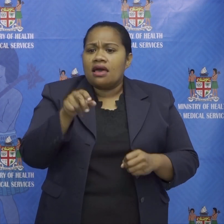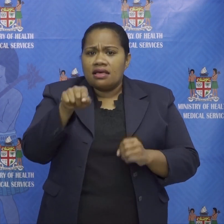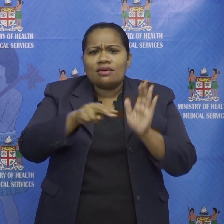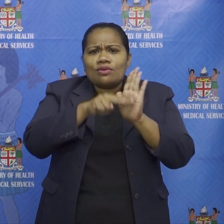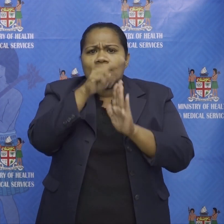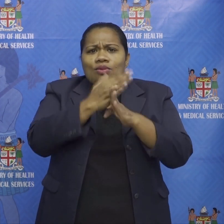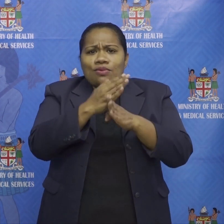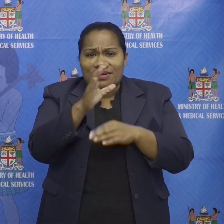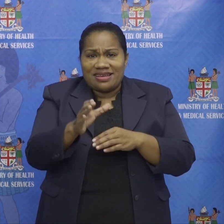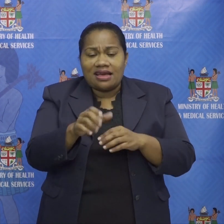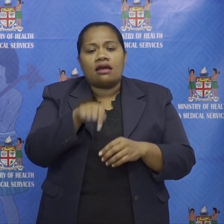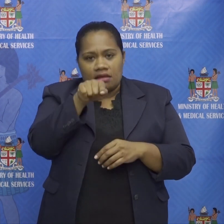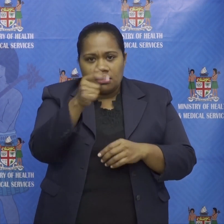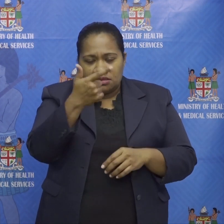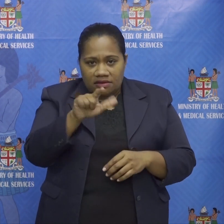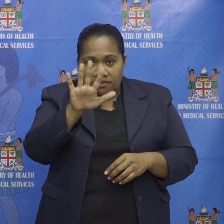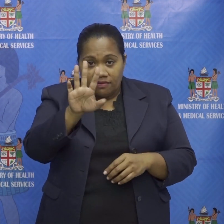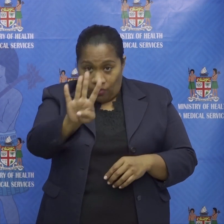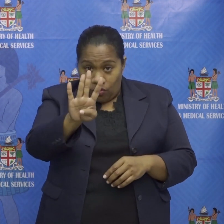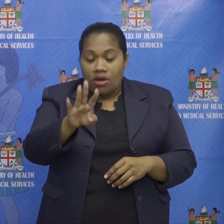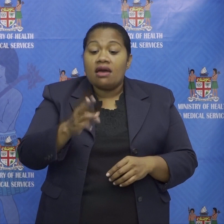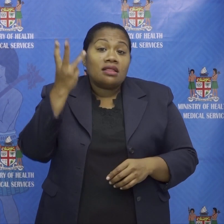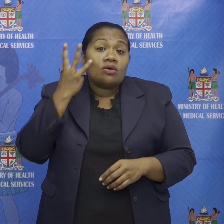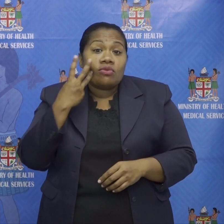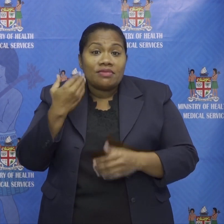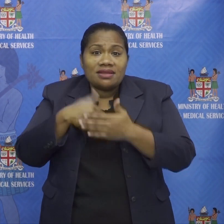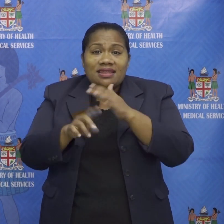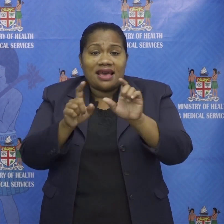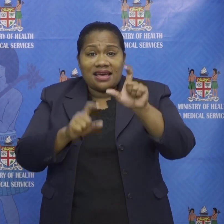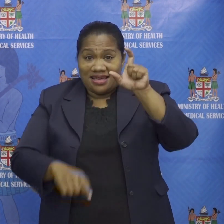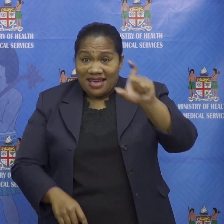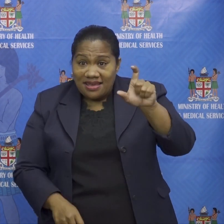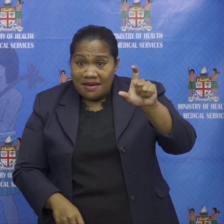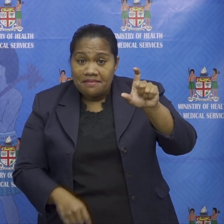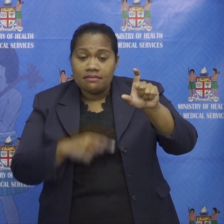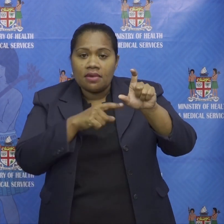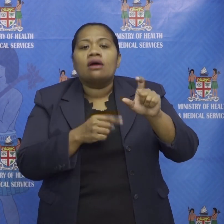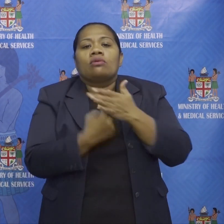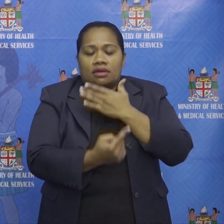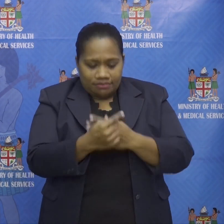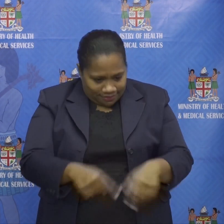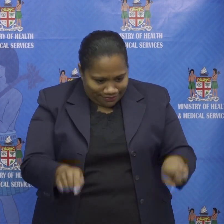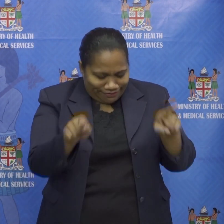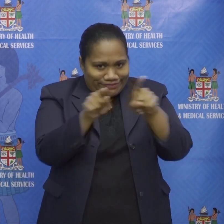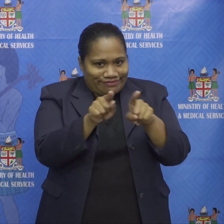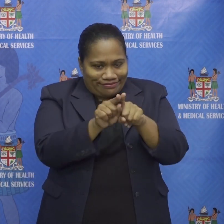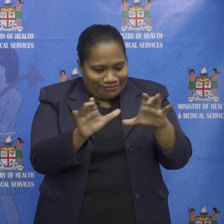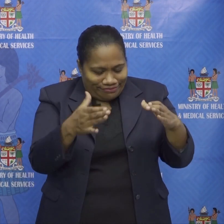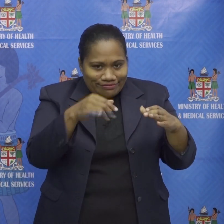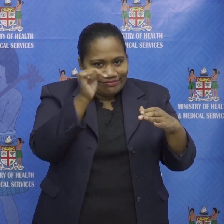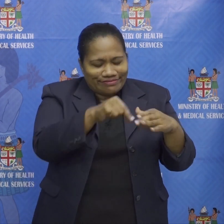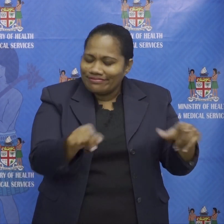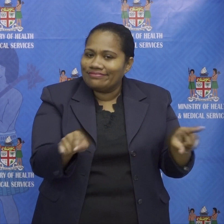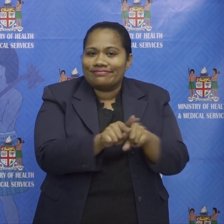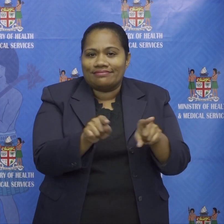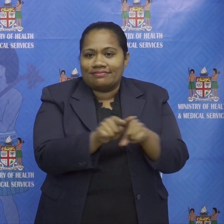the woman from Waini Tarawau in Cunningham are all within the same cluster it also reveals